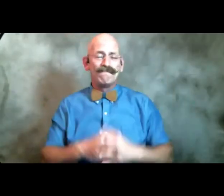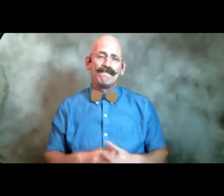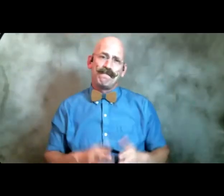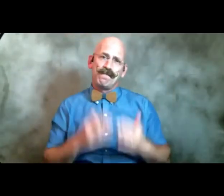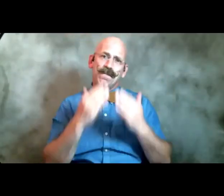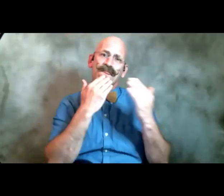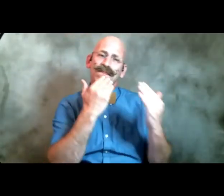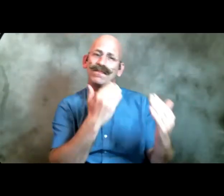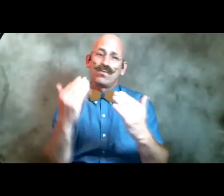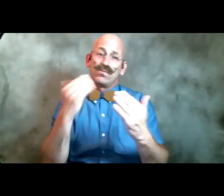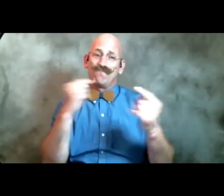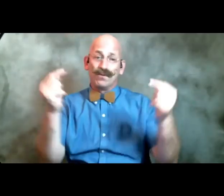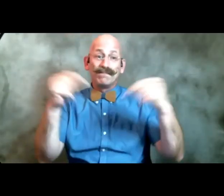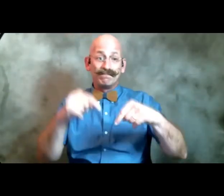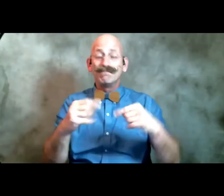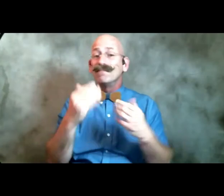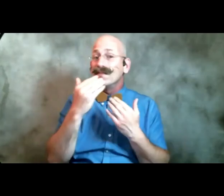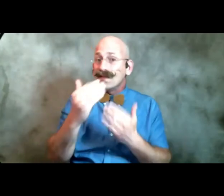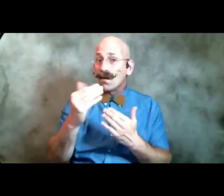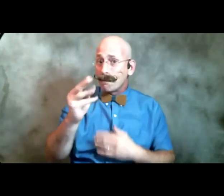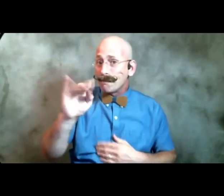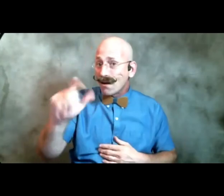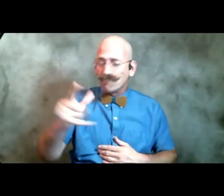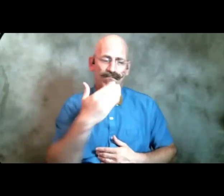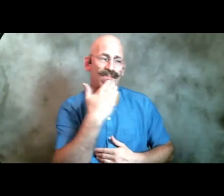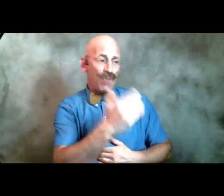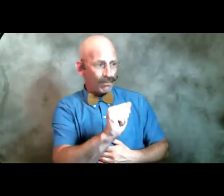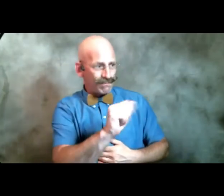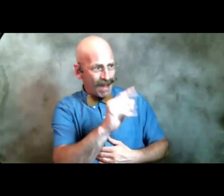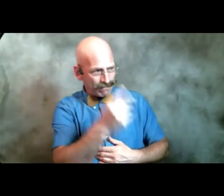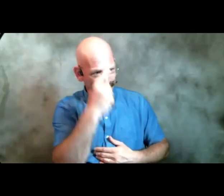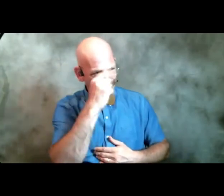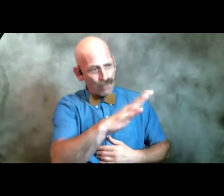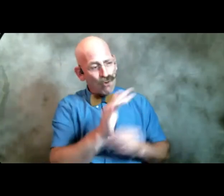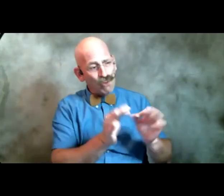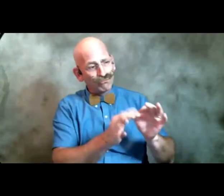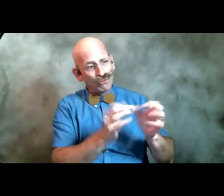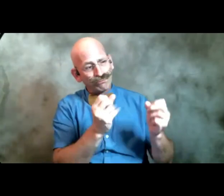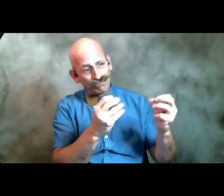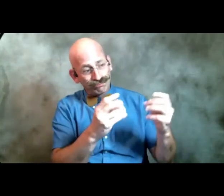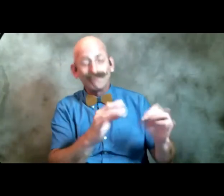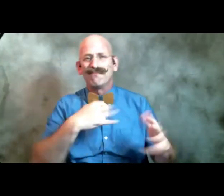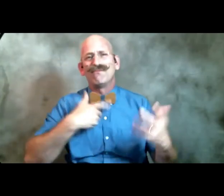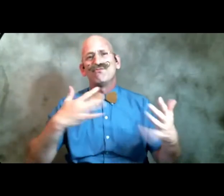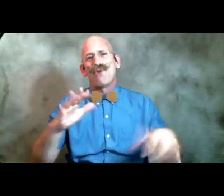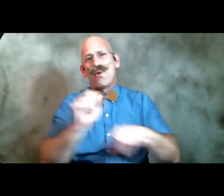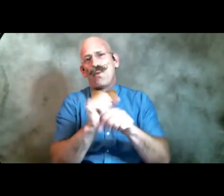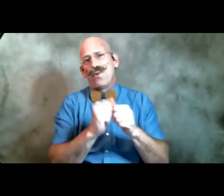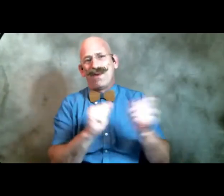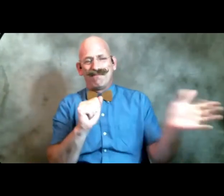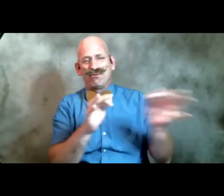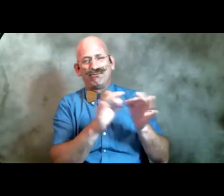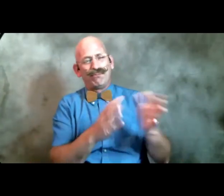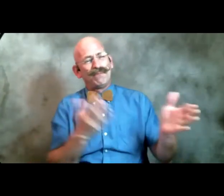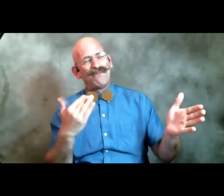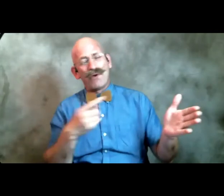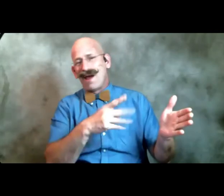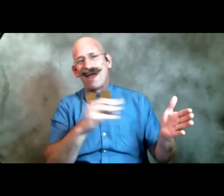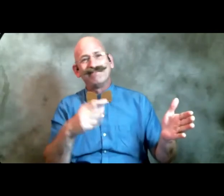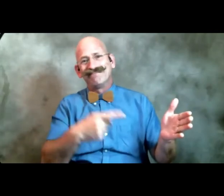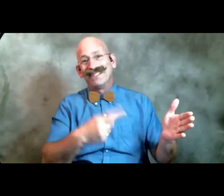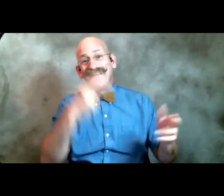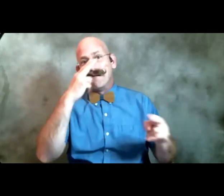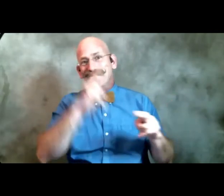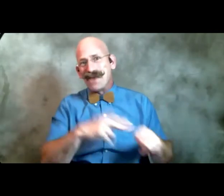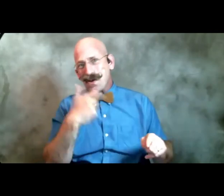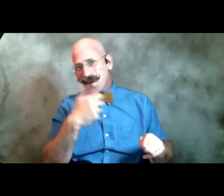for being here and thank you Michael and Adam for doing uh his interpreting I've worked with Adam before and he's so much fun